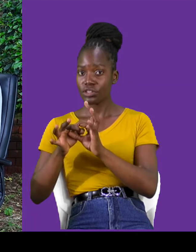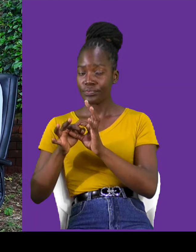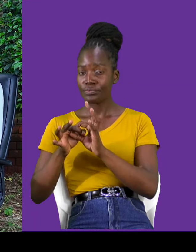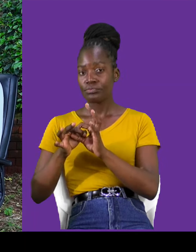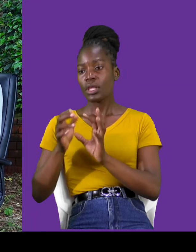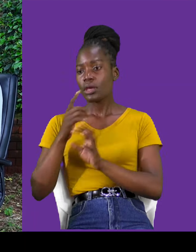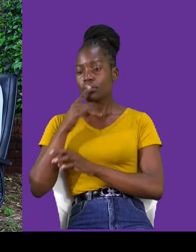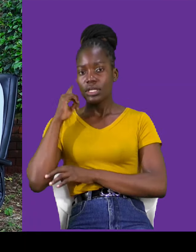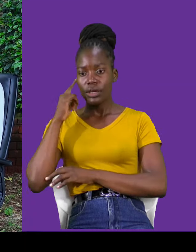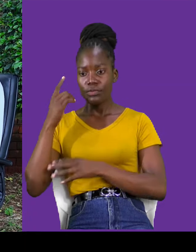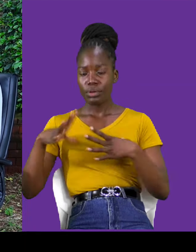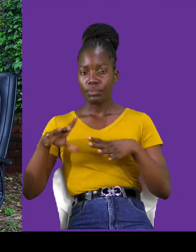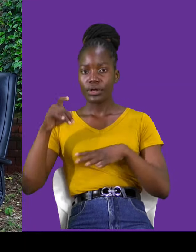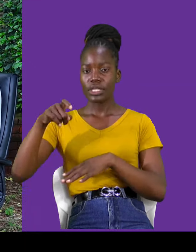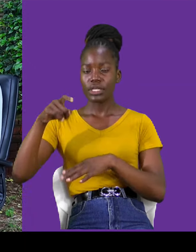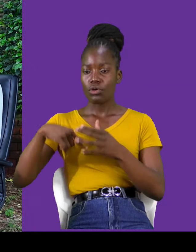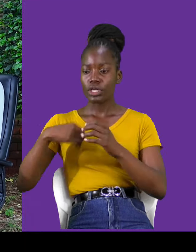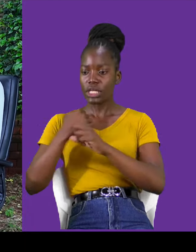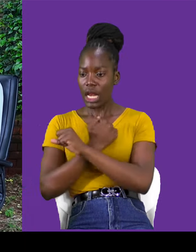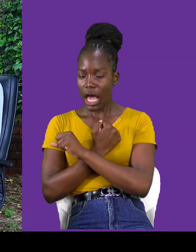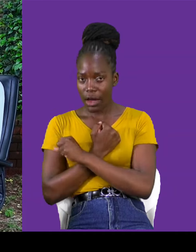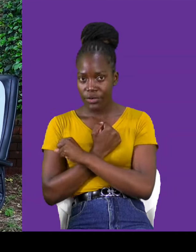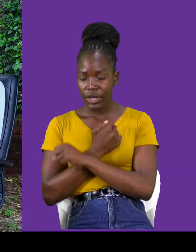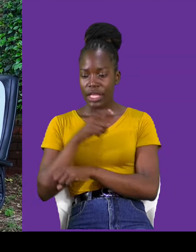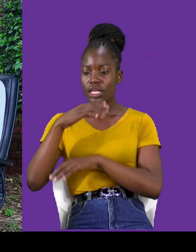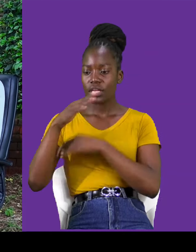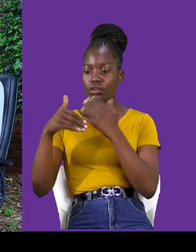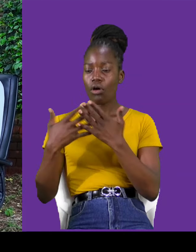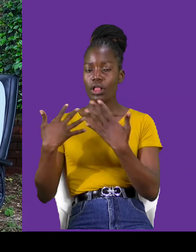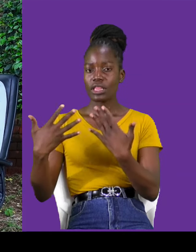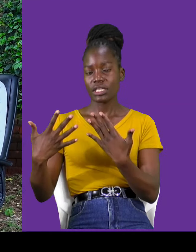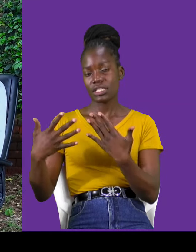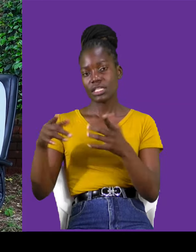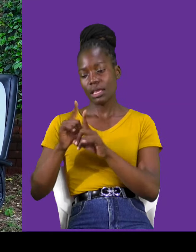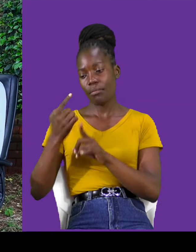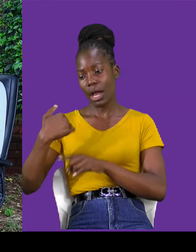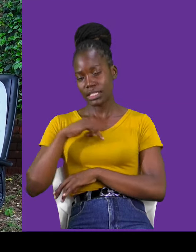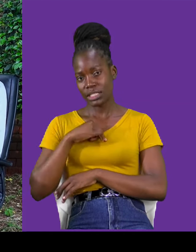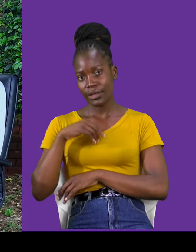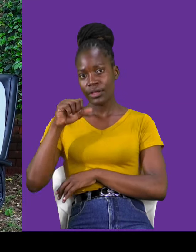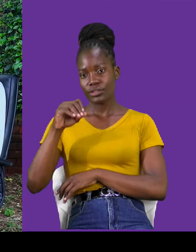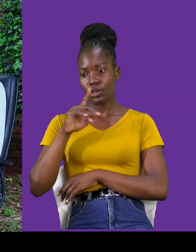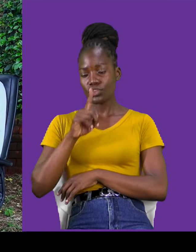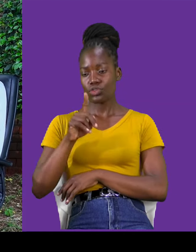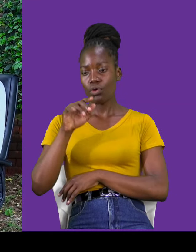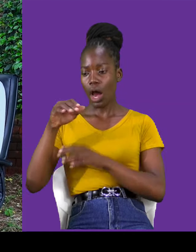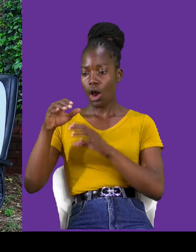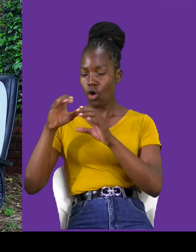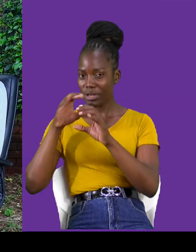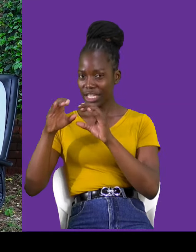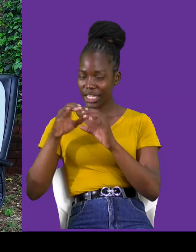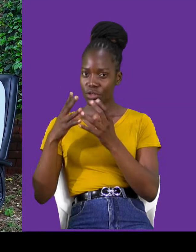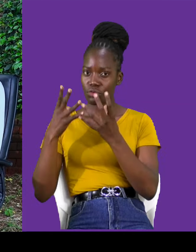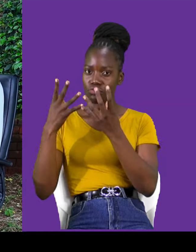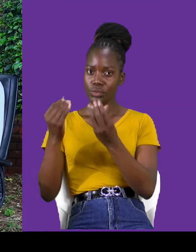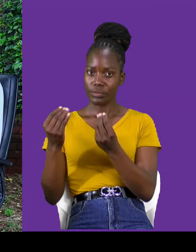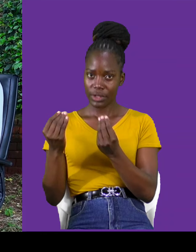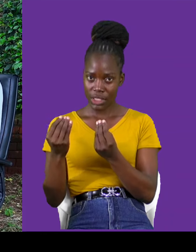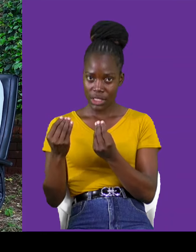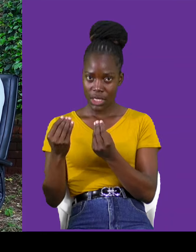connection, they need all these things, just the way, the way we do. So, make sure, the communication is as simple, and use the simplest form of English.